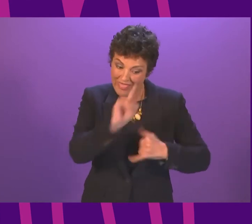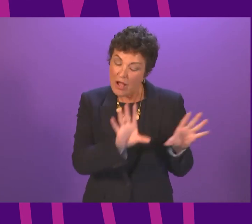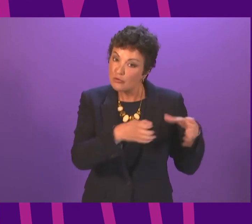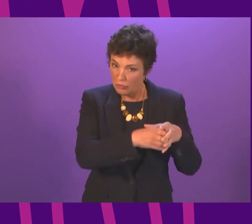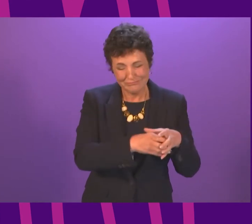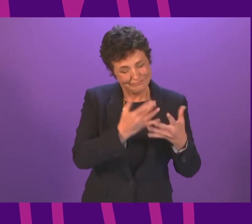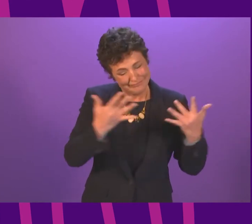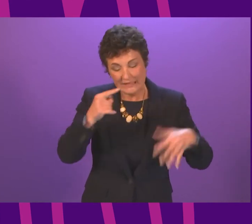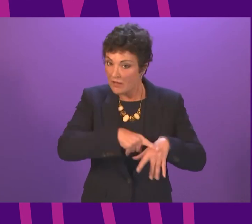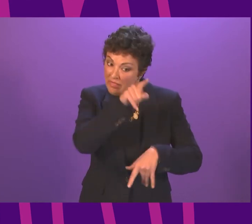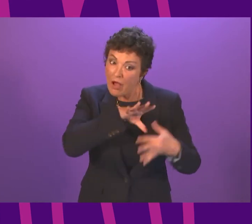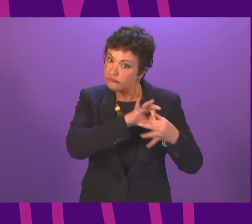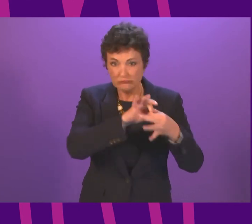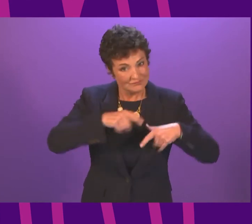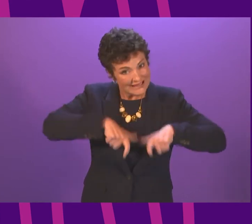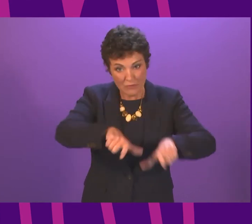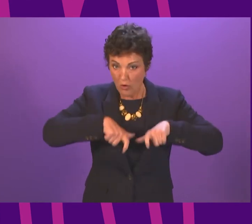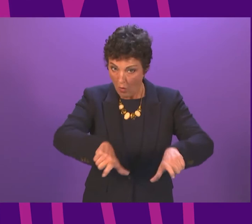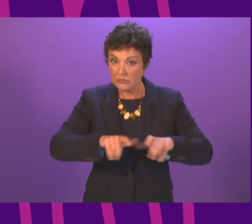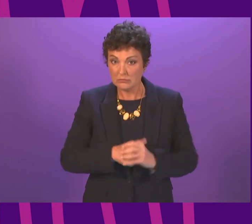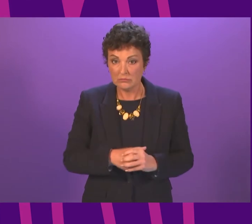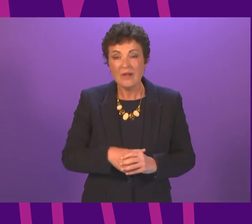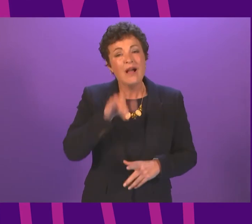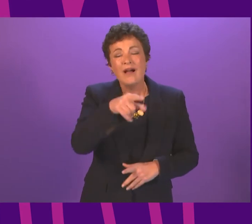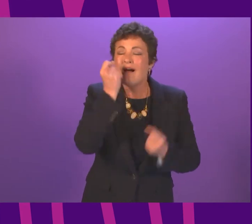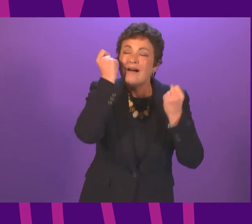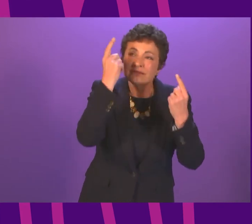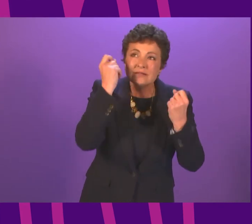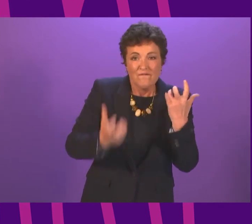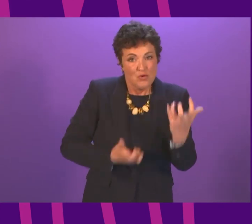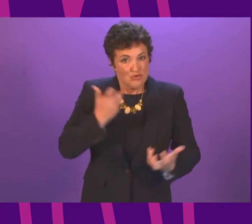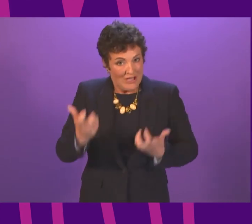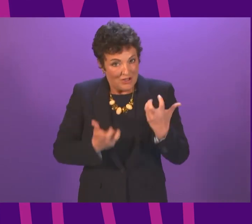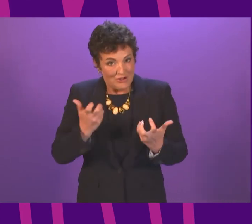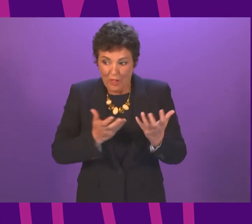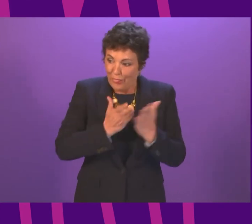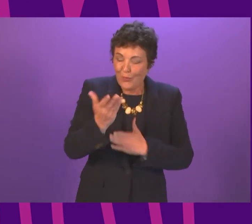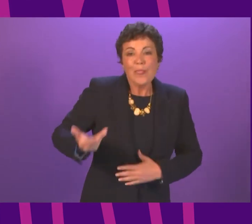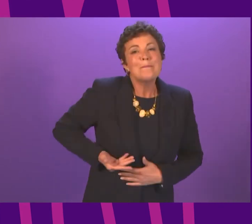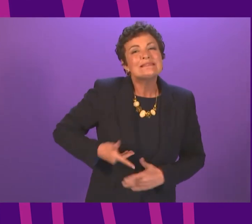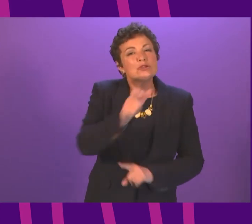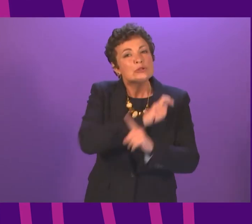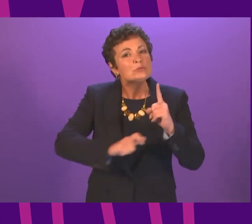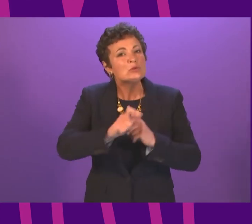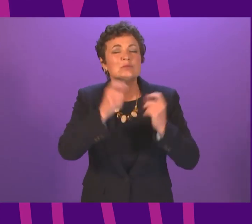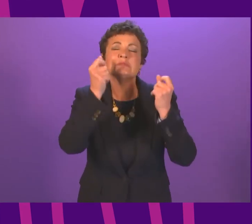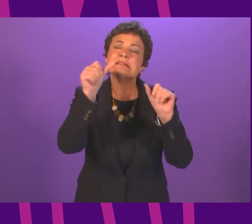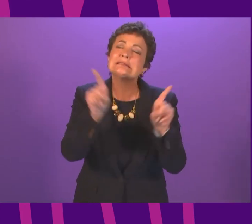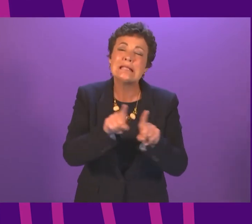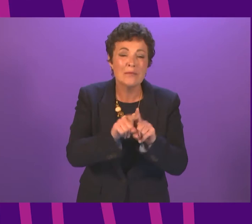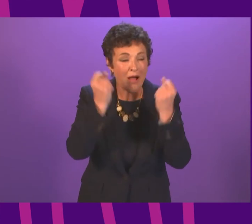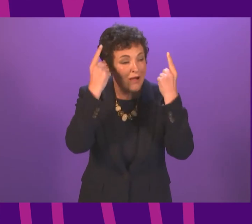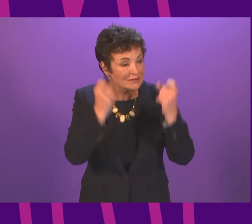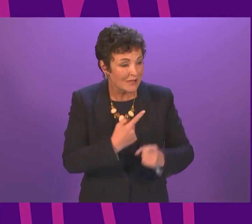that engagement will continue. I understand the frustration of the business community just as I understand the frustration of every